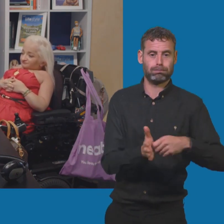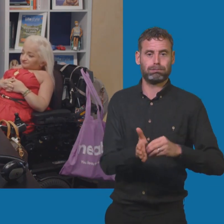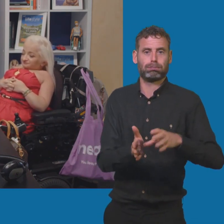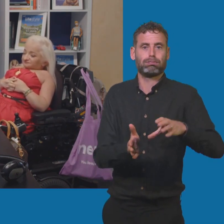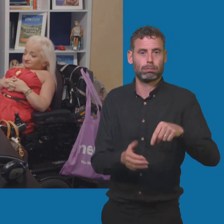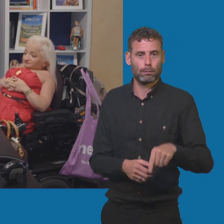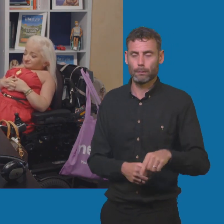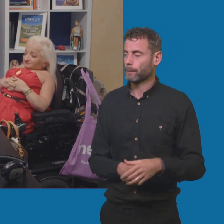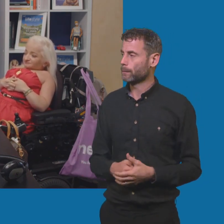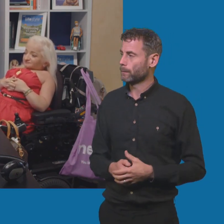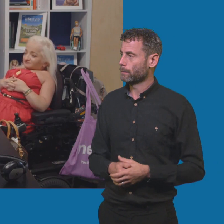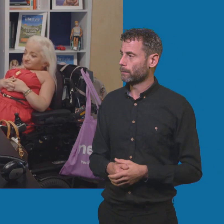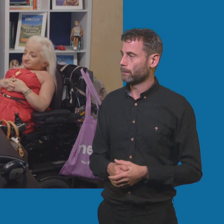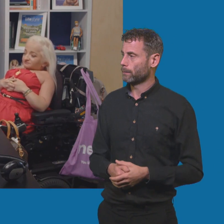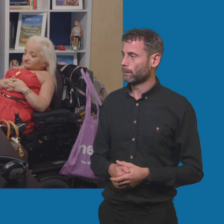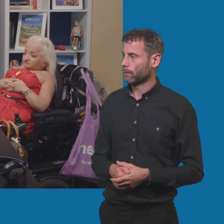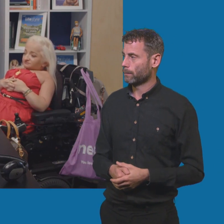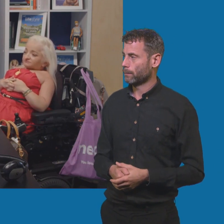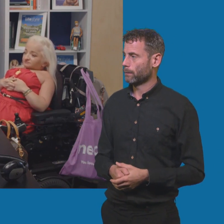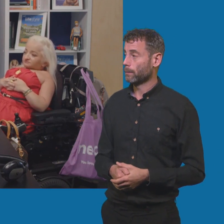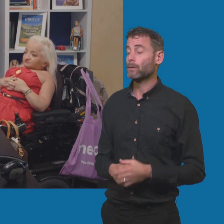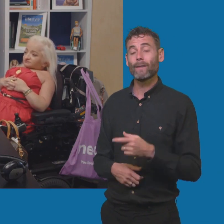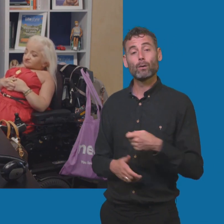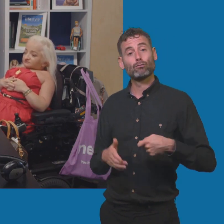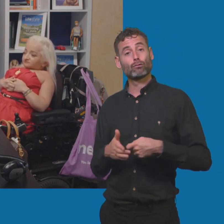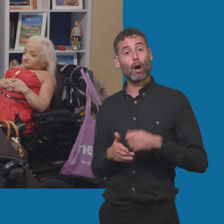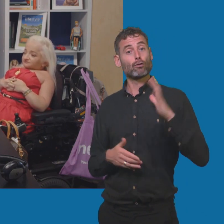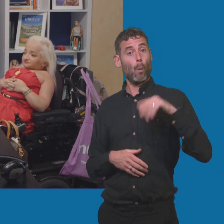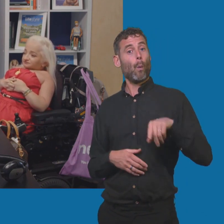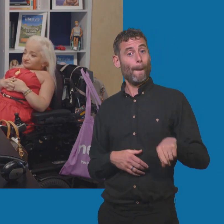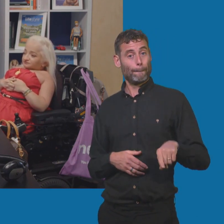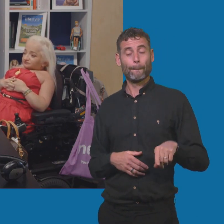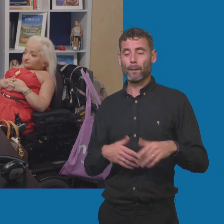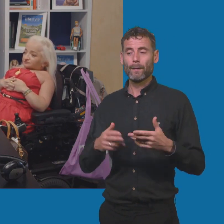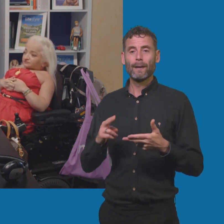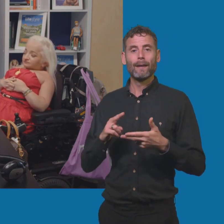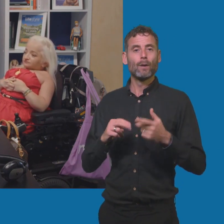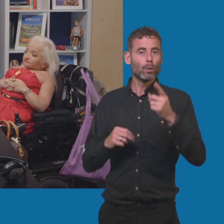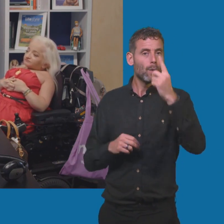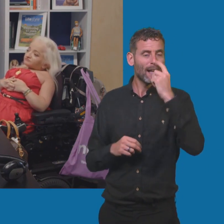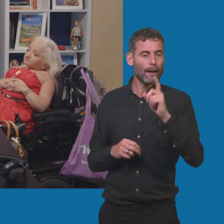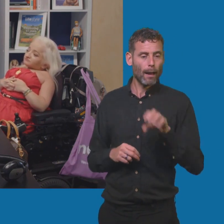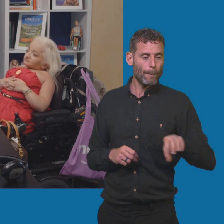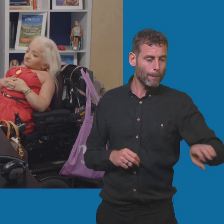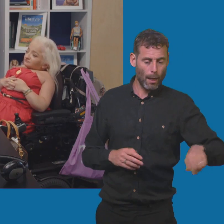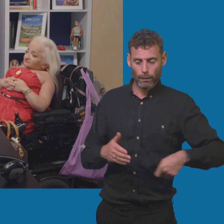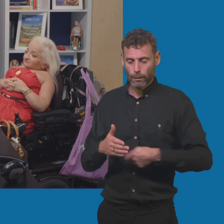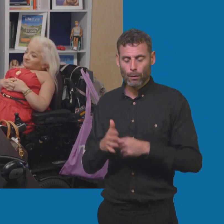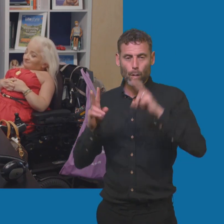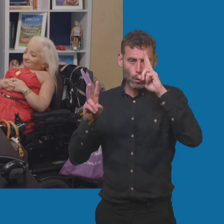in a moment. But you can also actually, if you're charging from home, even if you don't have a home charger installed for whatever reason, you can do something that's called granny charging using a